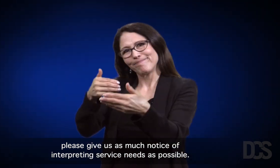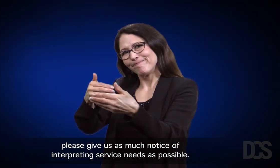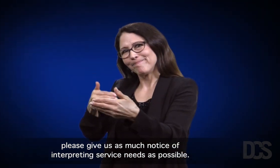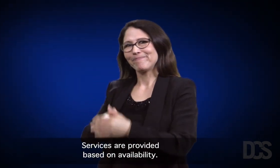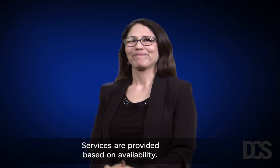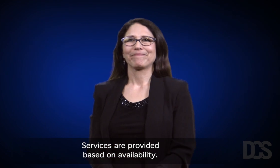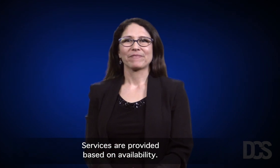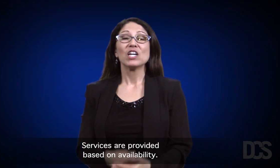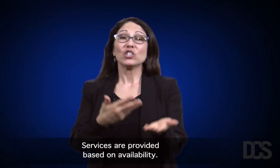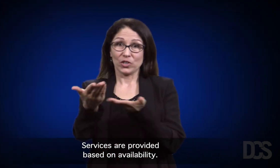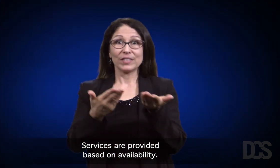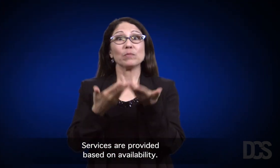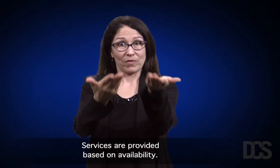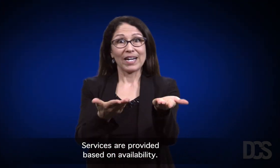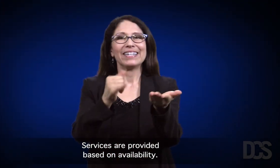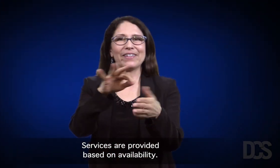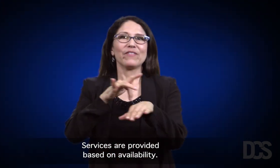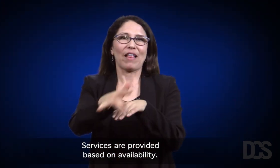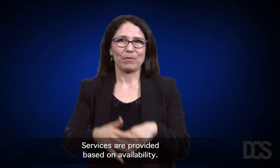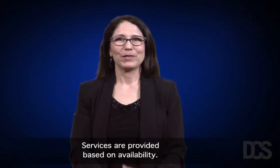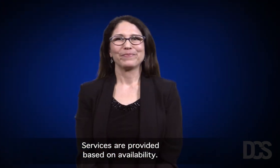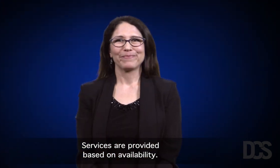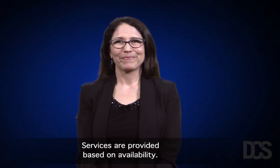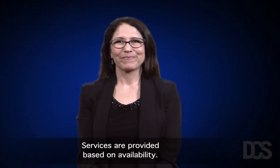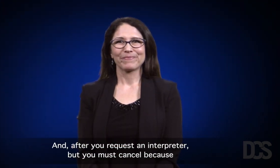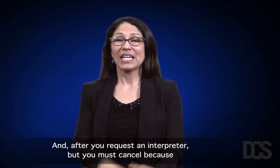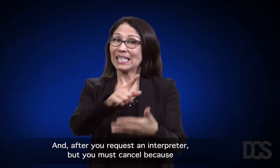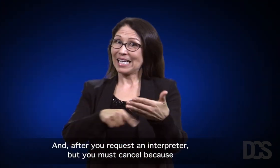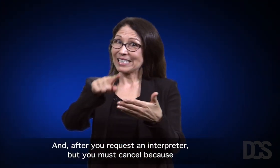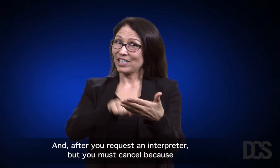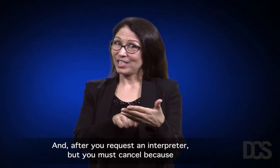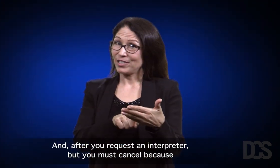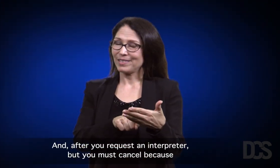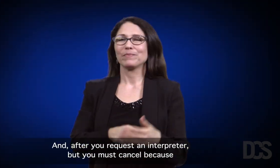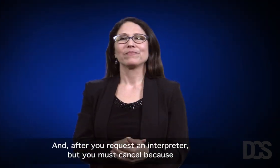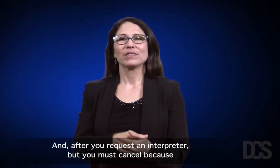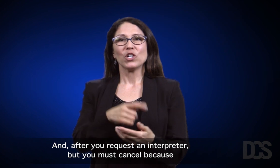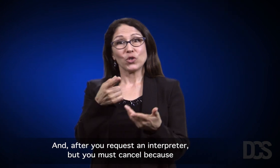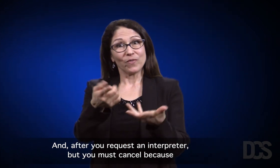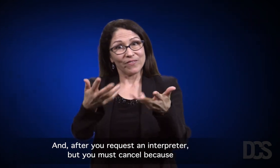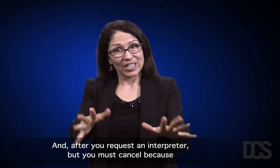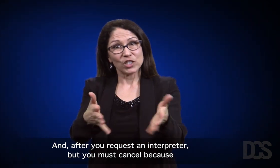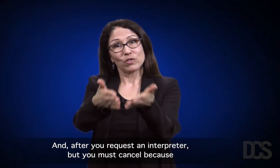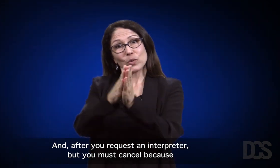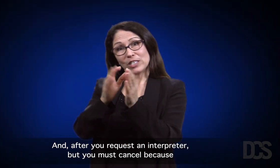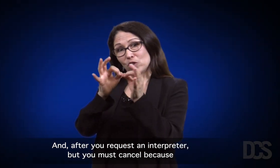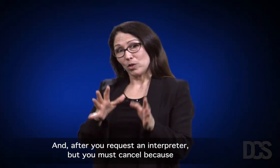Understand that services are provided based on availability. And, after you request an interpreter but you